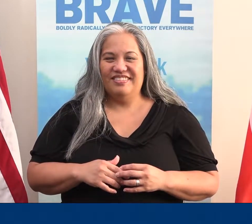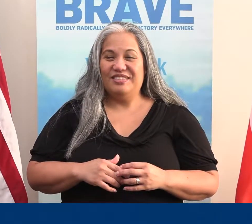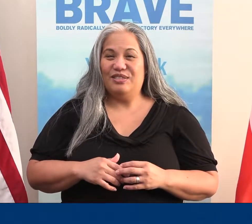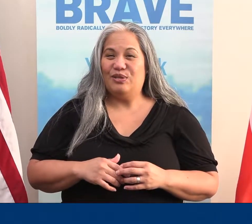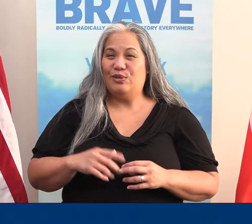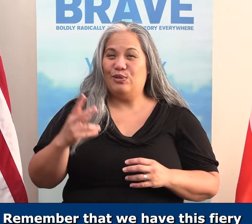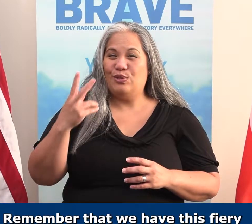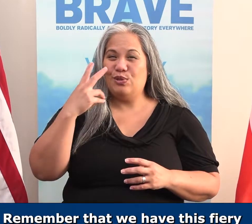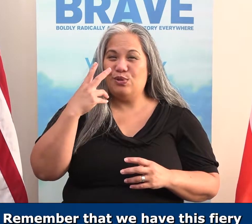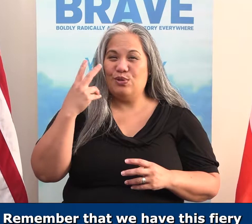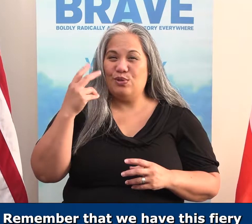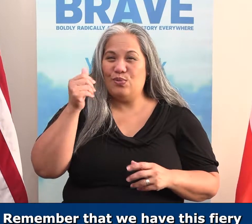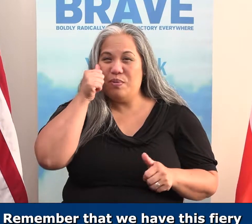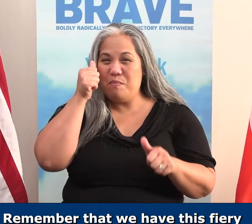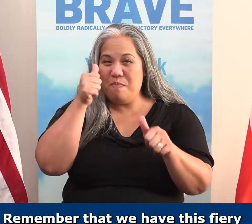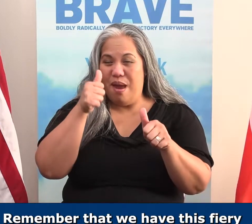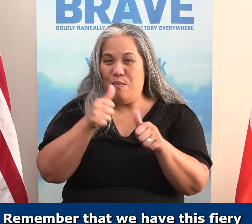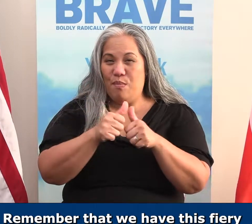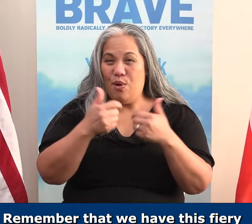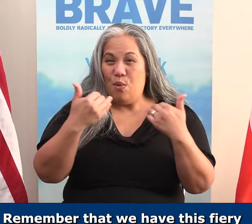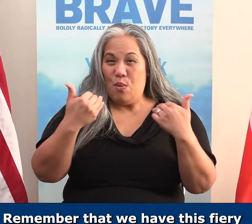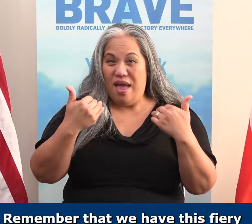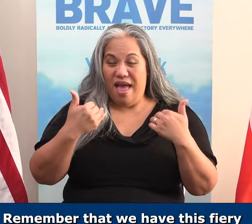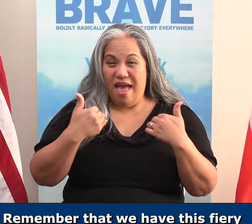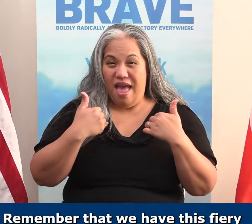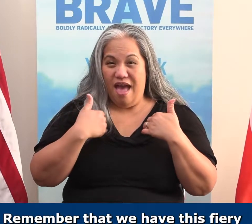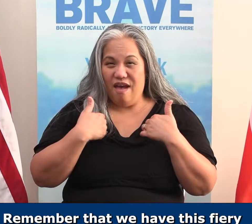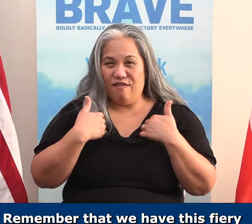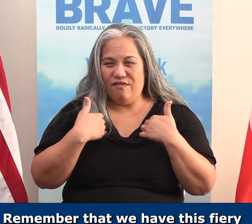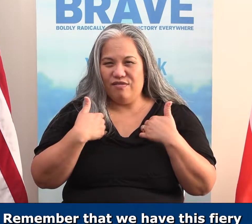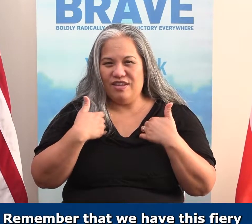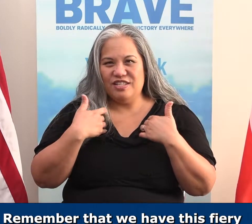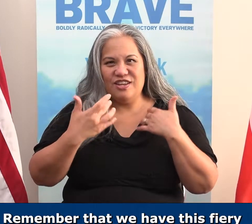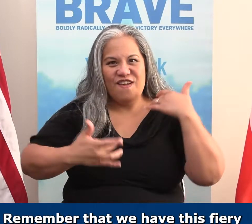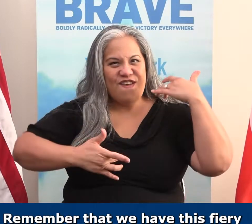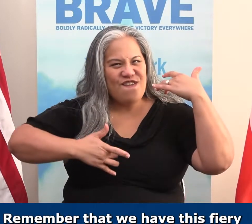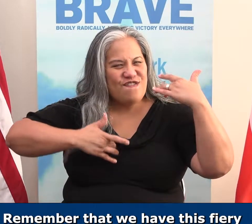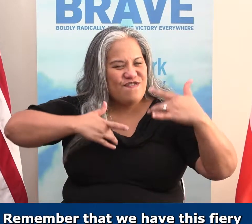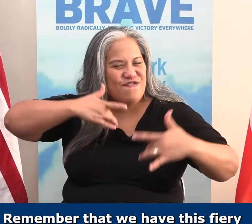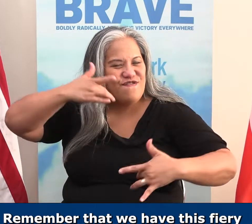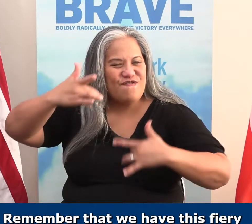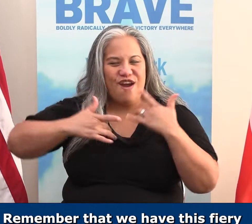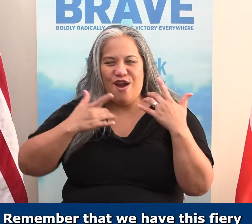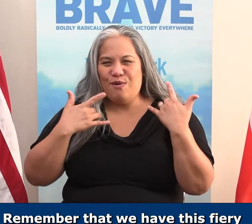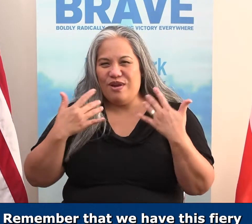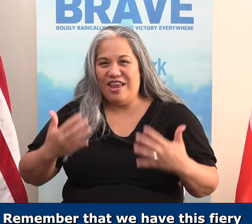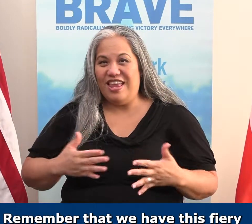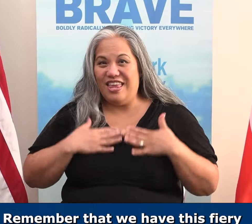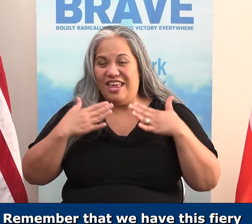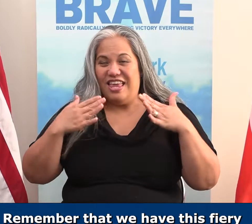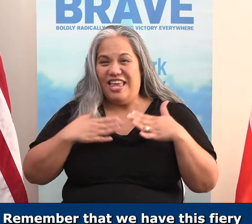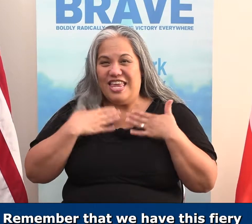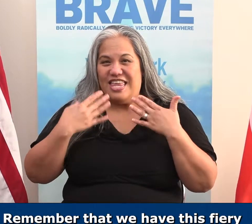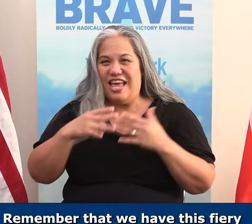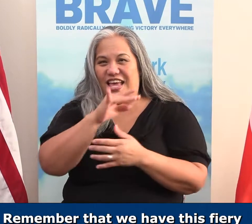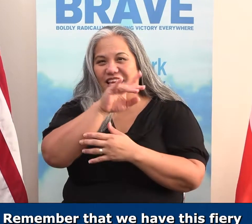Remember that we have this fiery young zealot named Gunther.